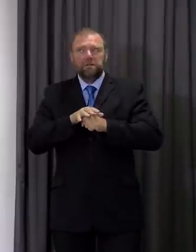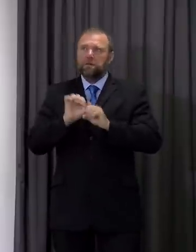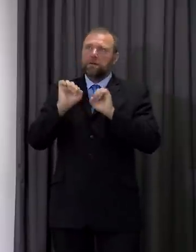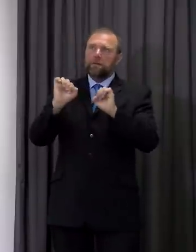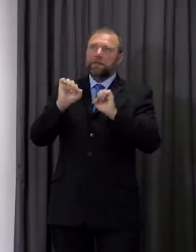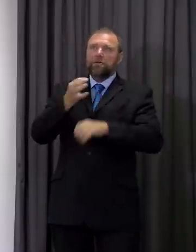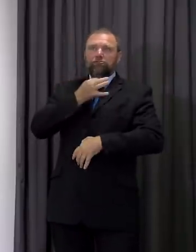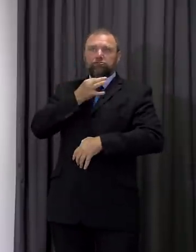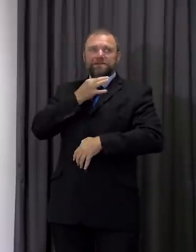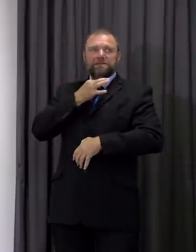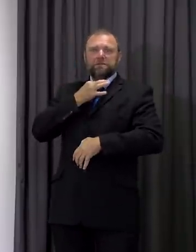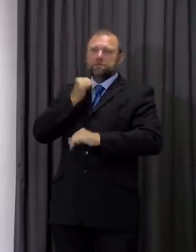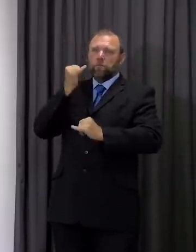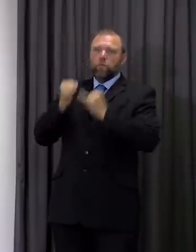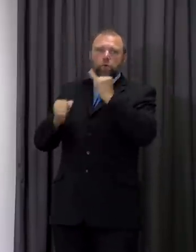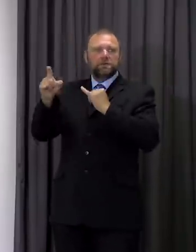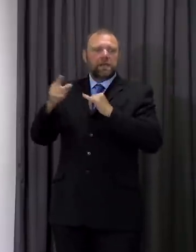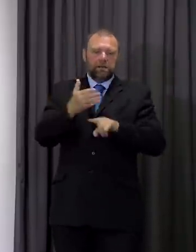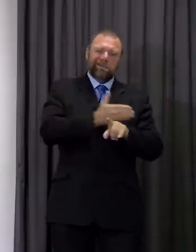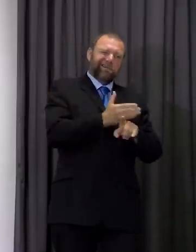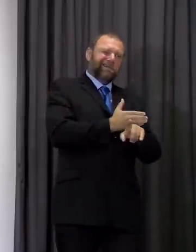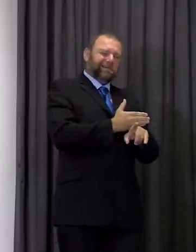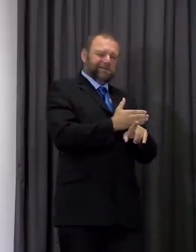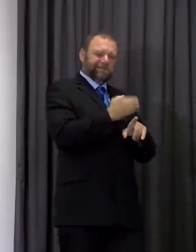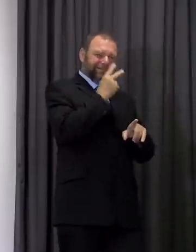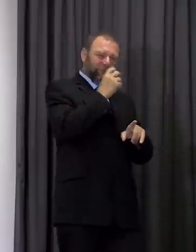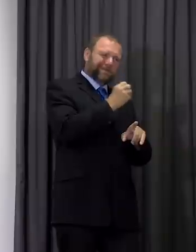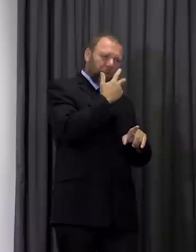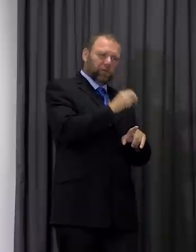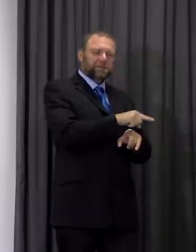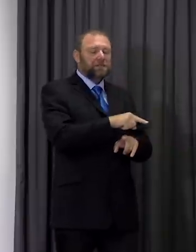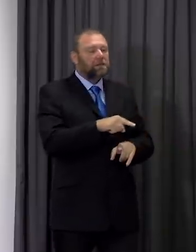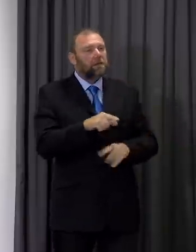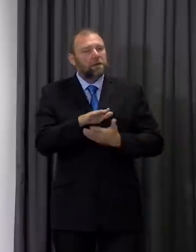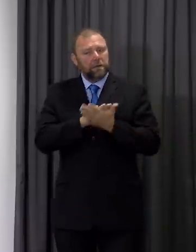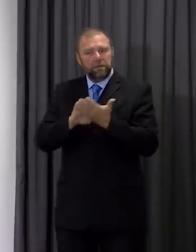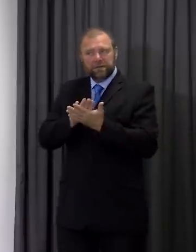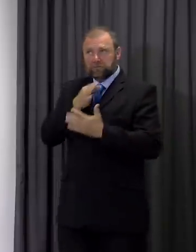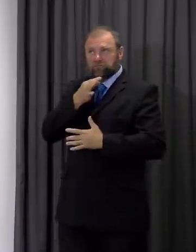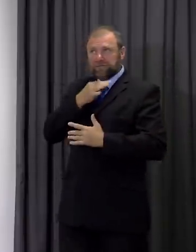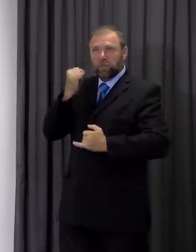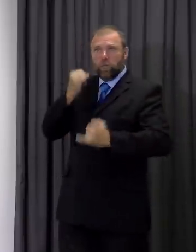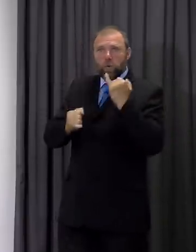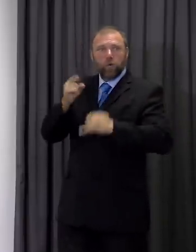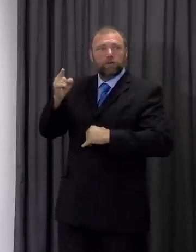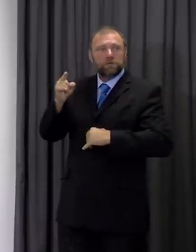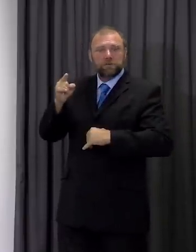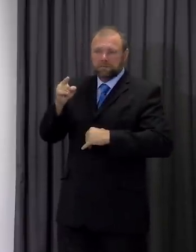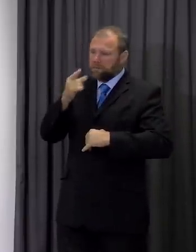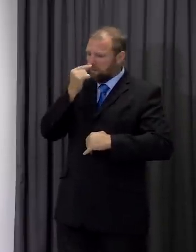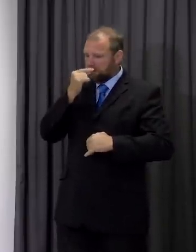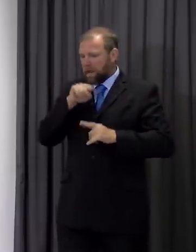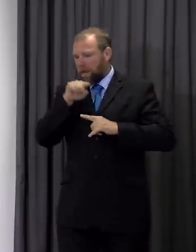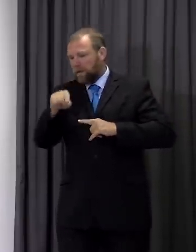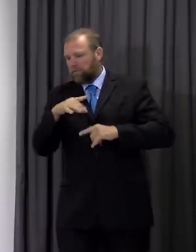and 20s. So the risks are there and of course it's important that our health and social care system prepares for what might come through the autumn